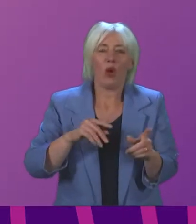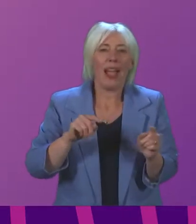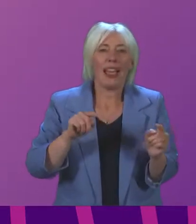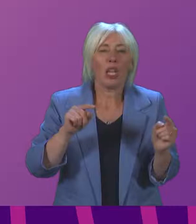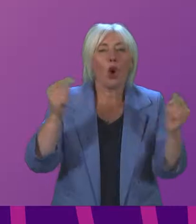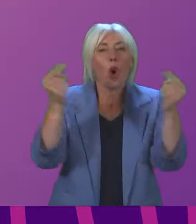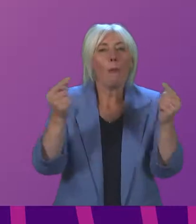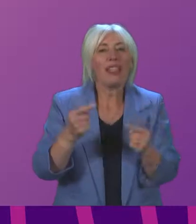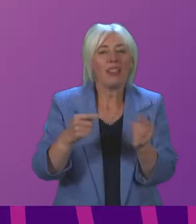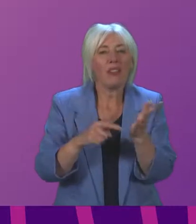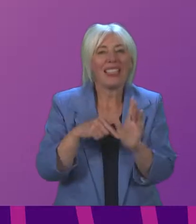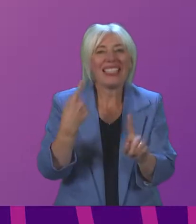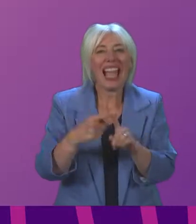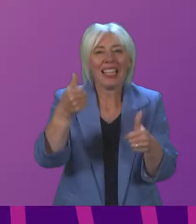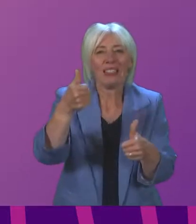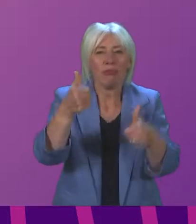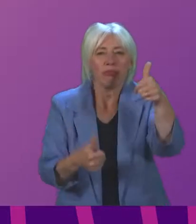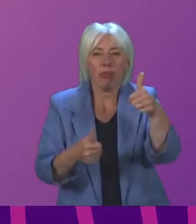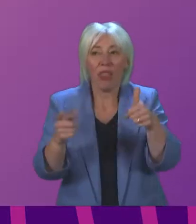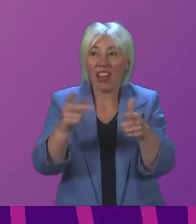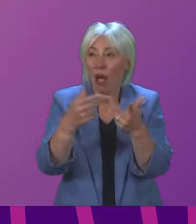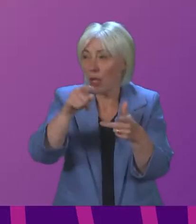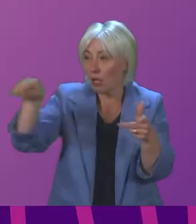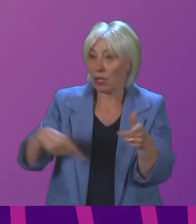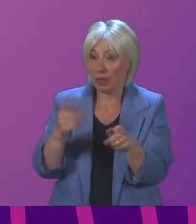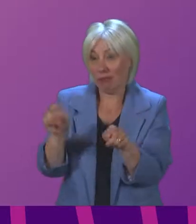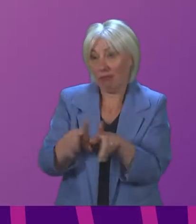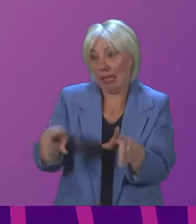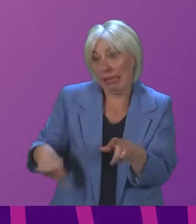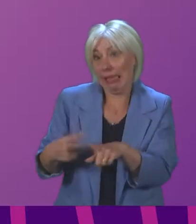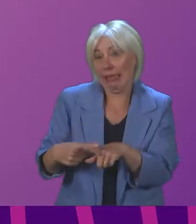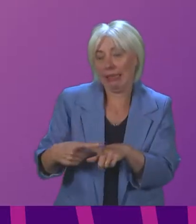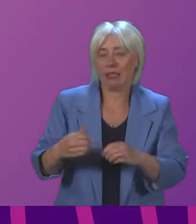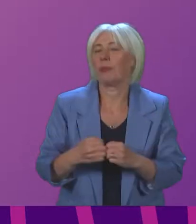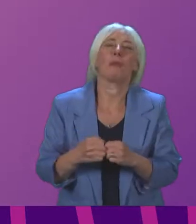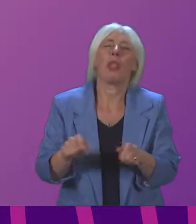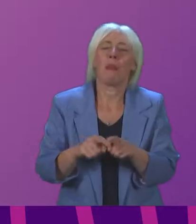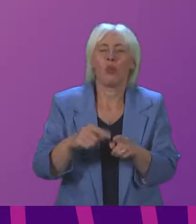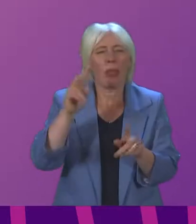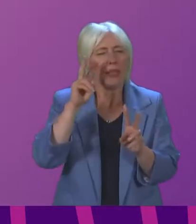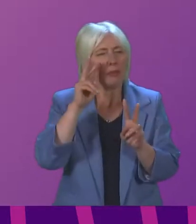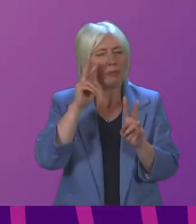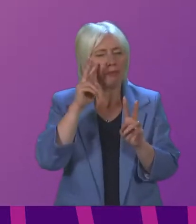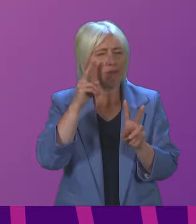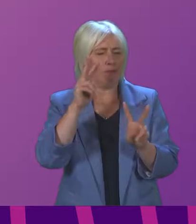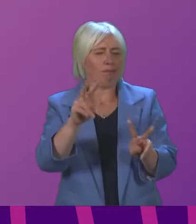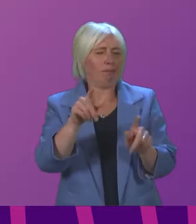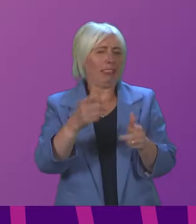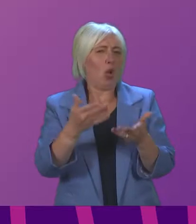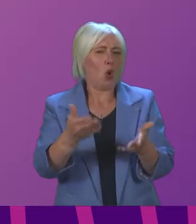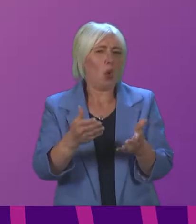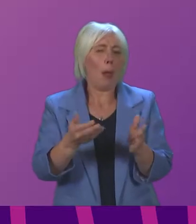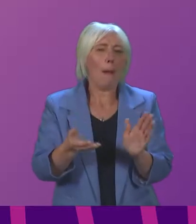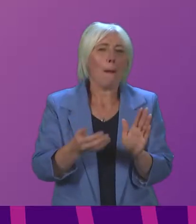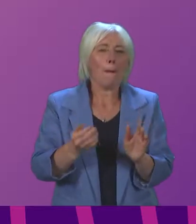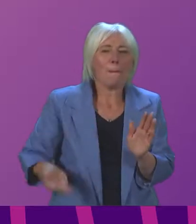disadvantage with anywhere else, including England. But I also think it's very noticeable about how much business is focusing on